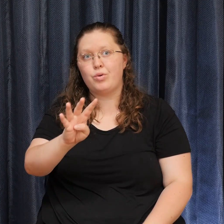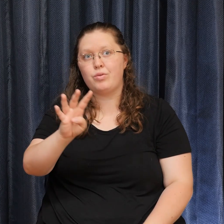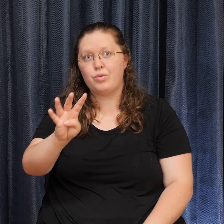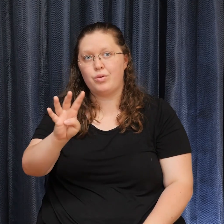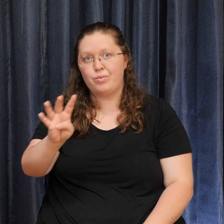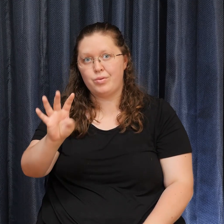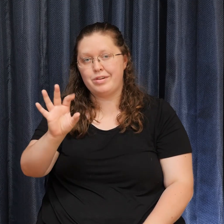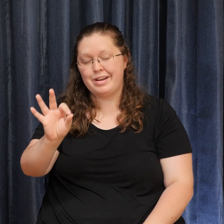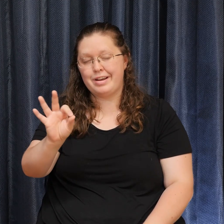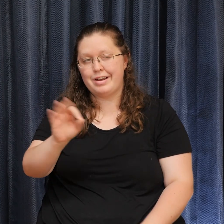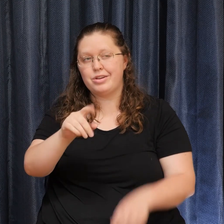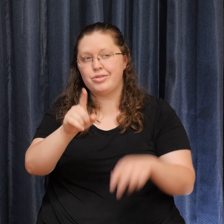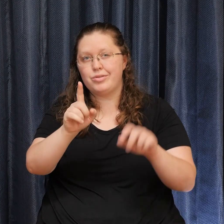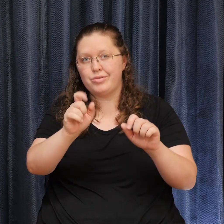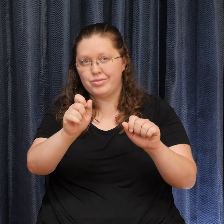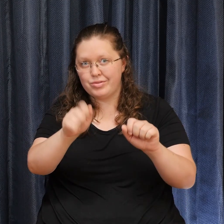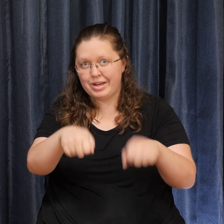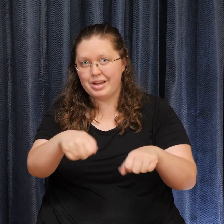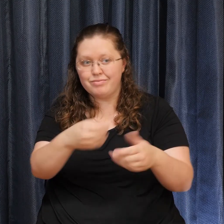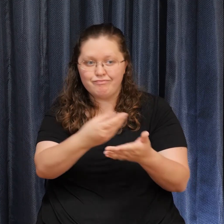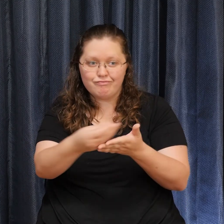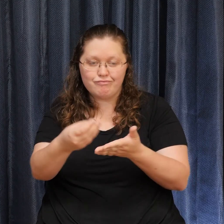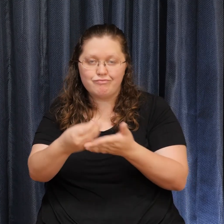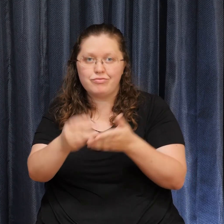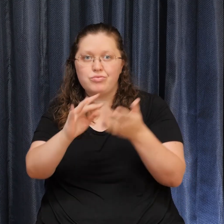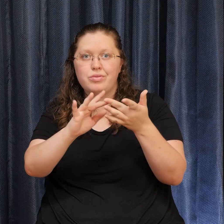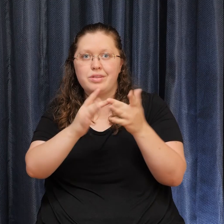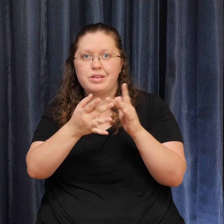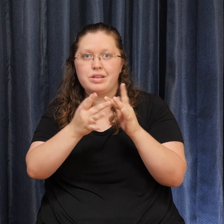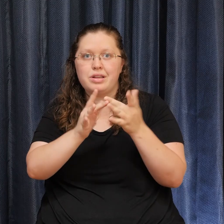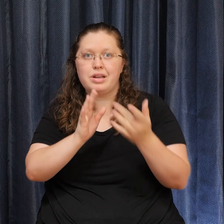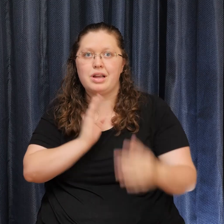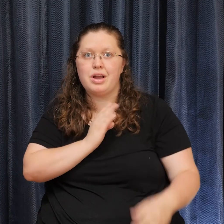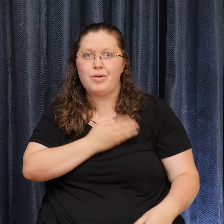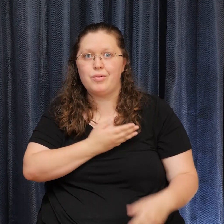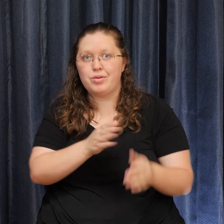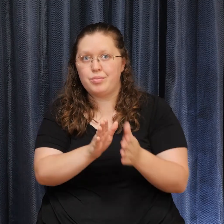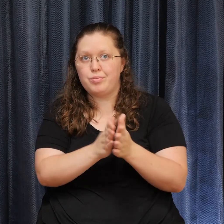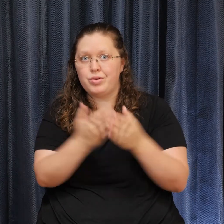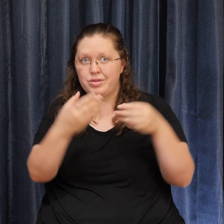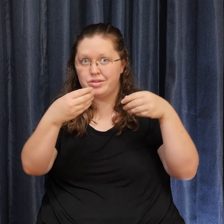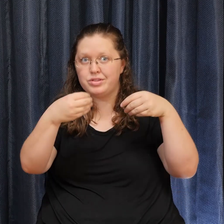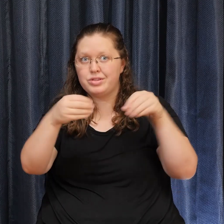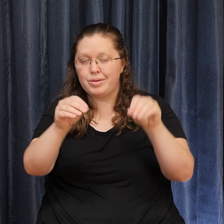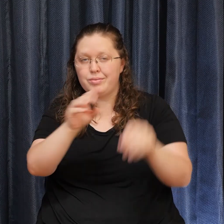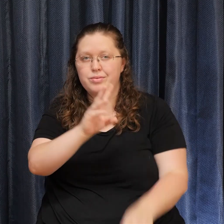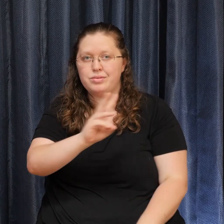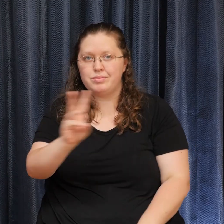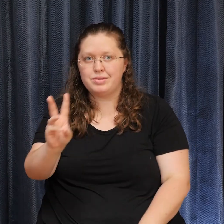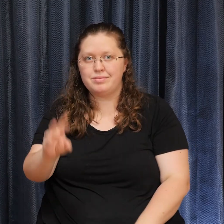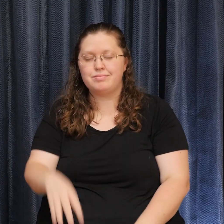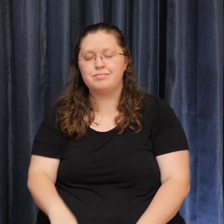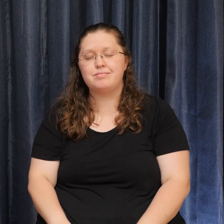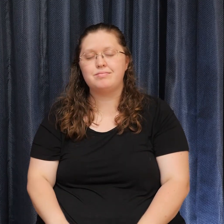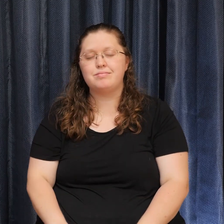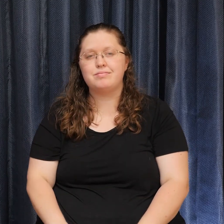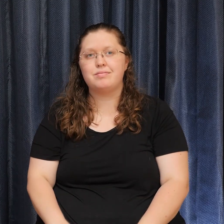shop online at our bookshop.org page. Our virtual campus is abundant with